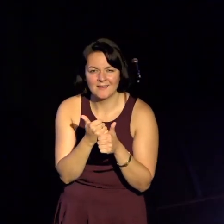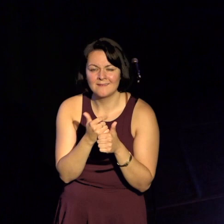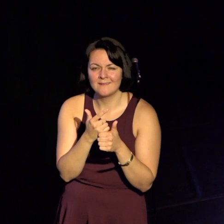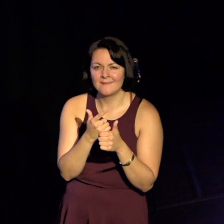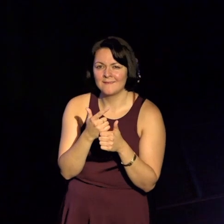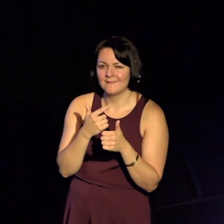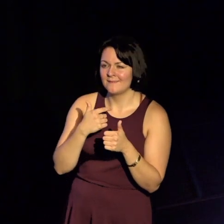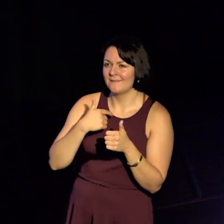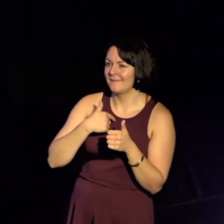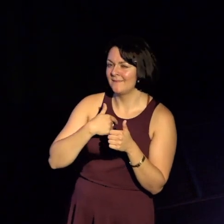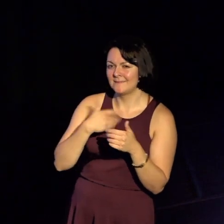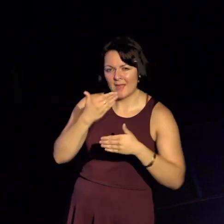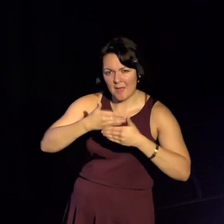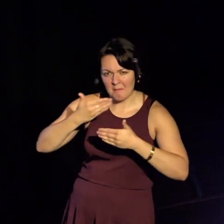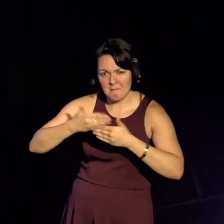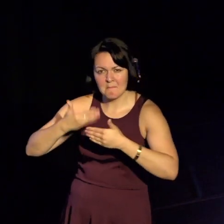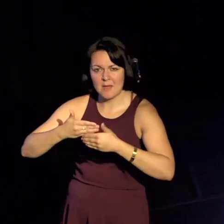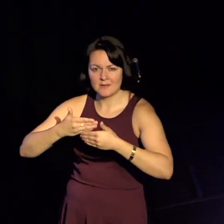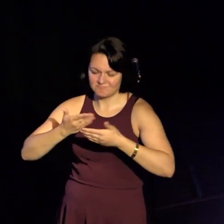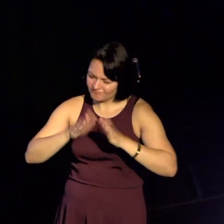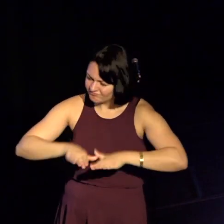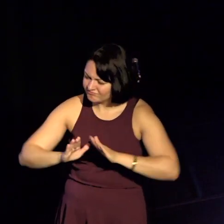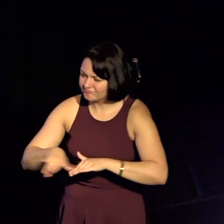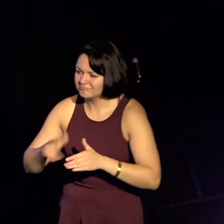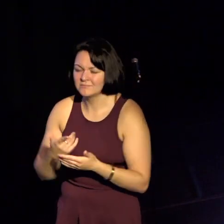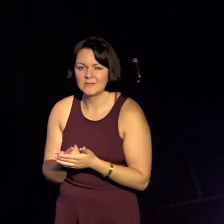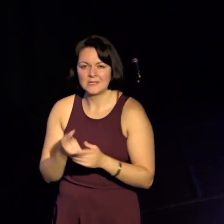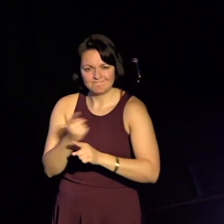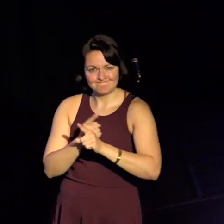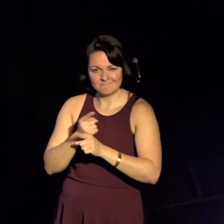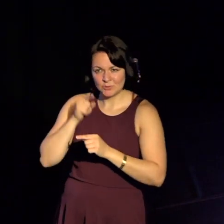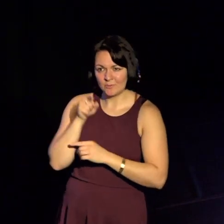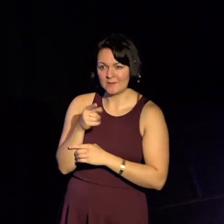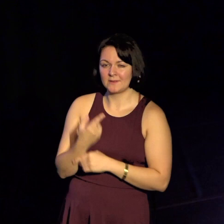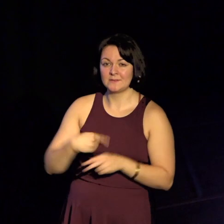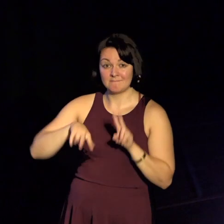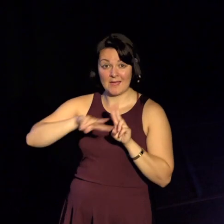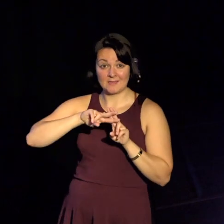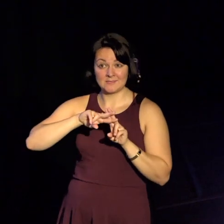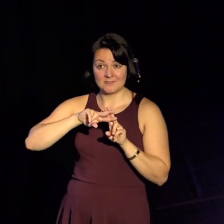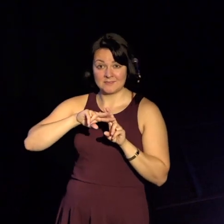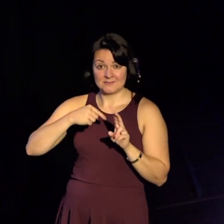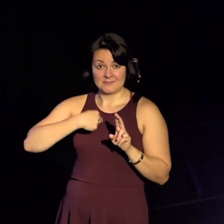about the barriers that you are facing and how I can help you with addressing them. Then you're going to hashtag it, I'm with you.